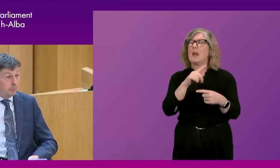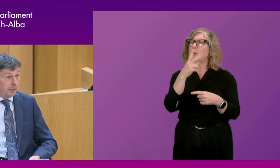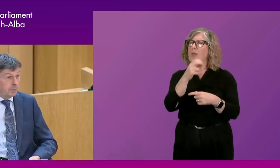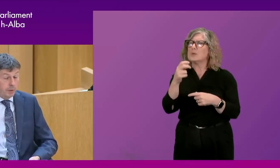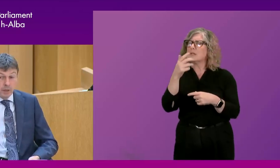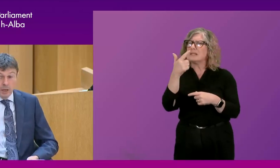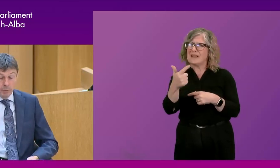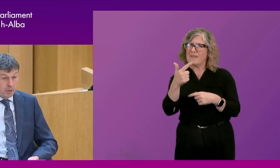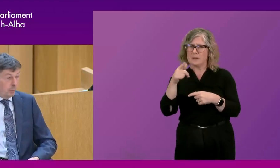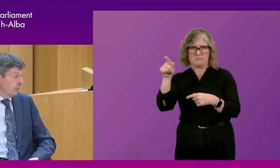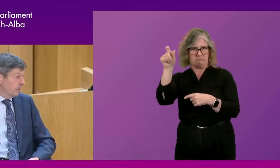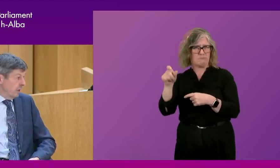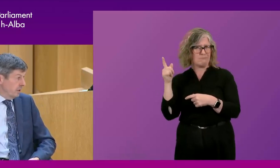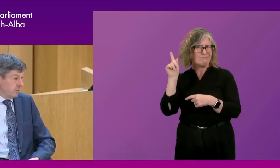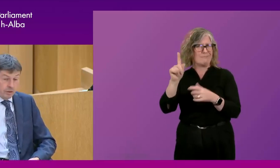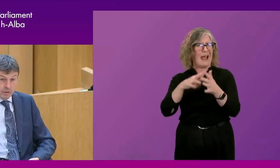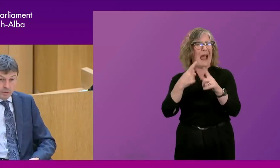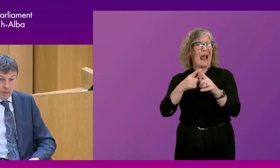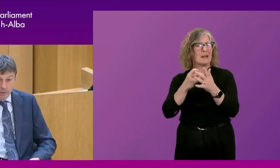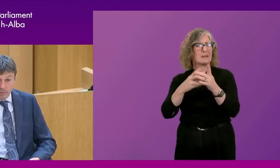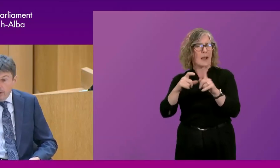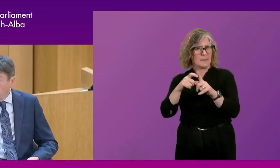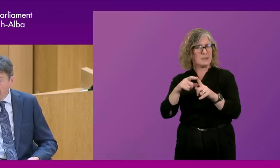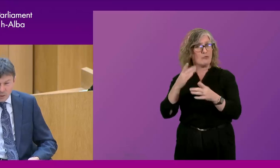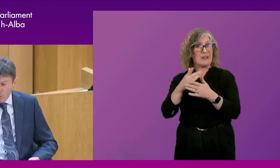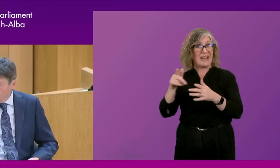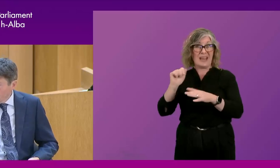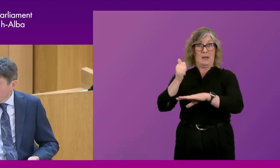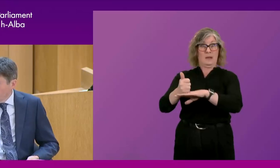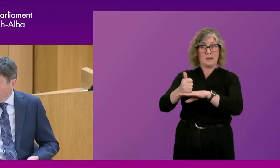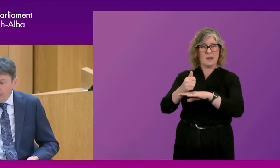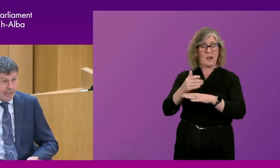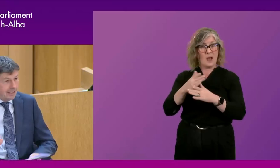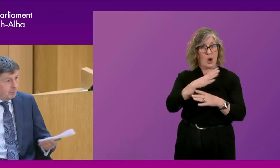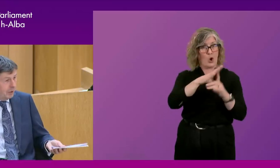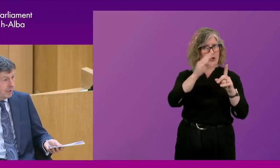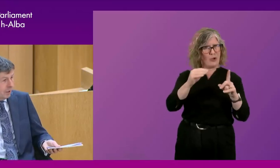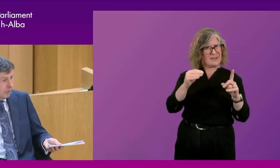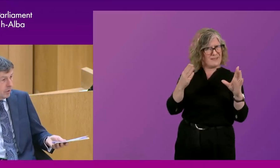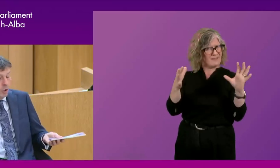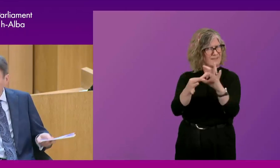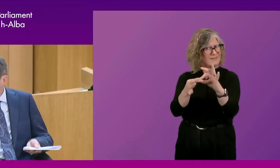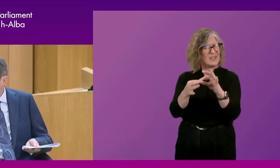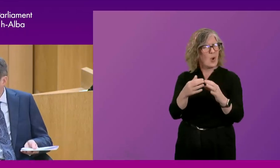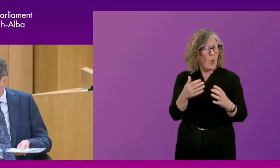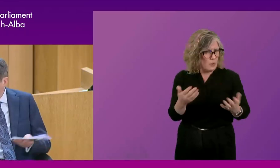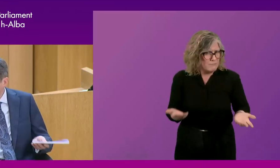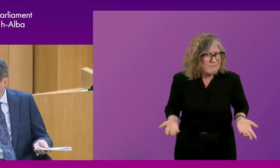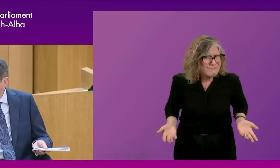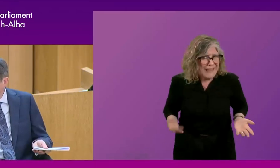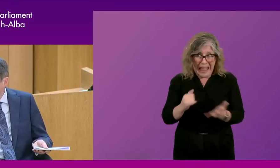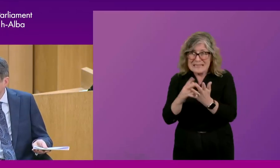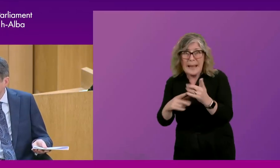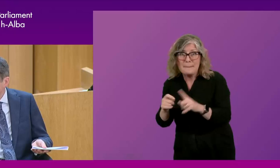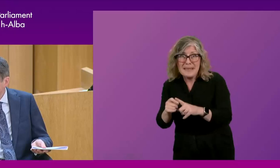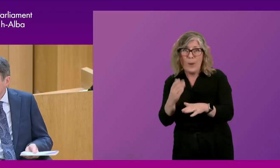was held in place by, by the support of the Conservatives. I mean, if that's not cross-party working, the SNP and Conservatives holding together to run